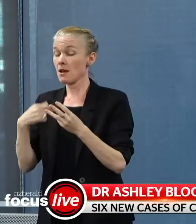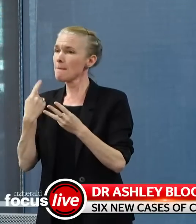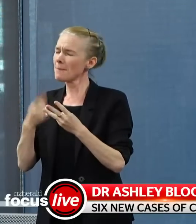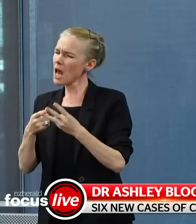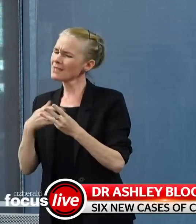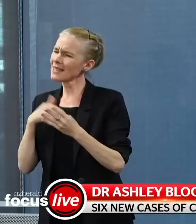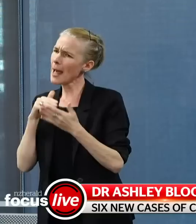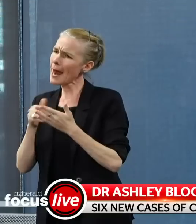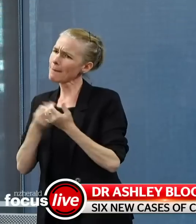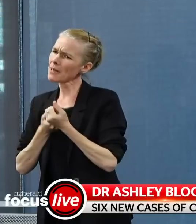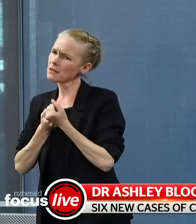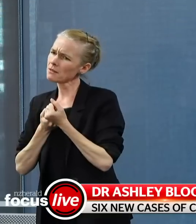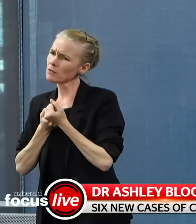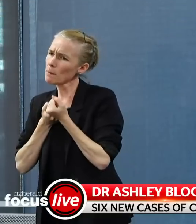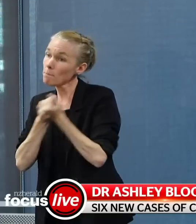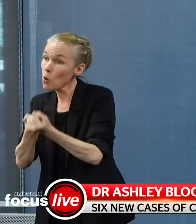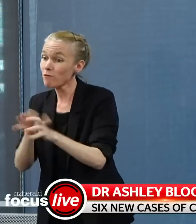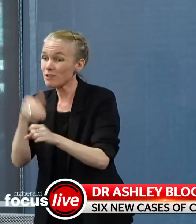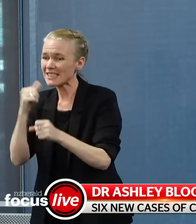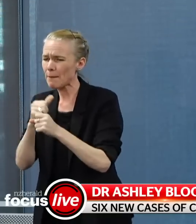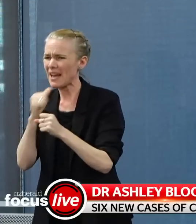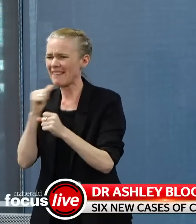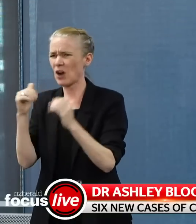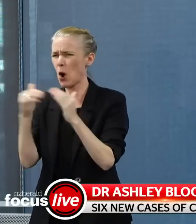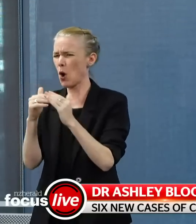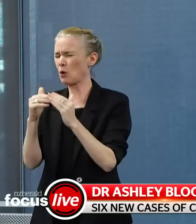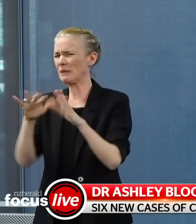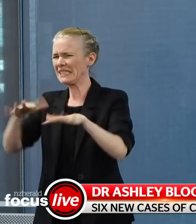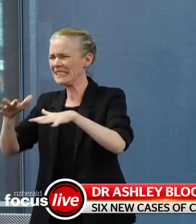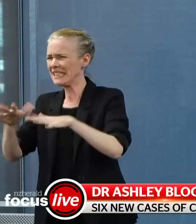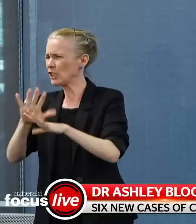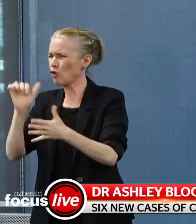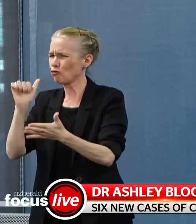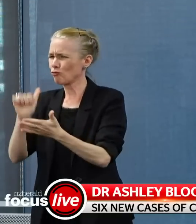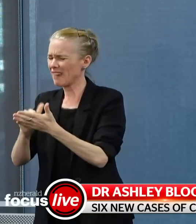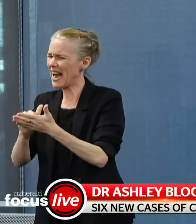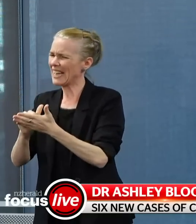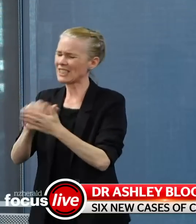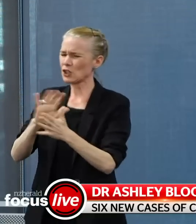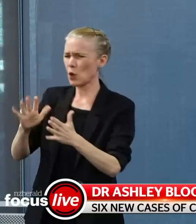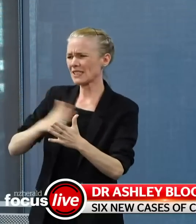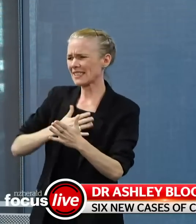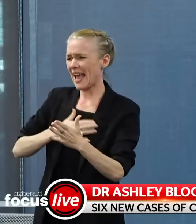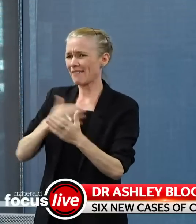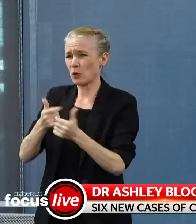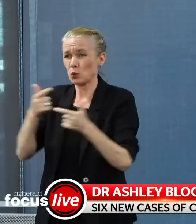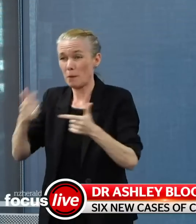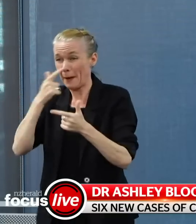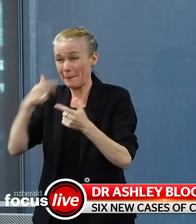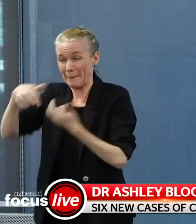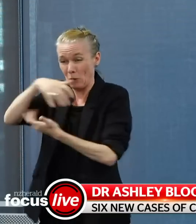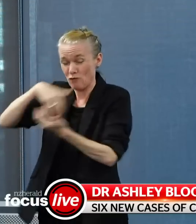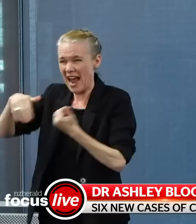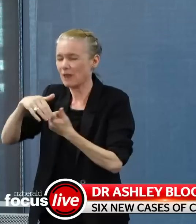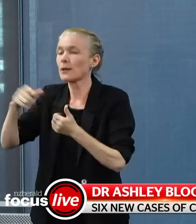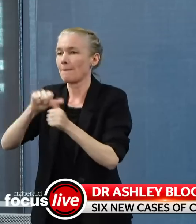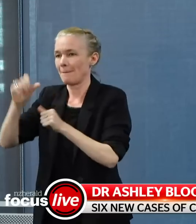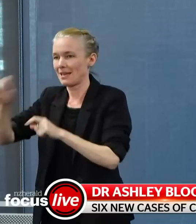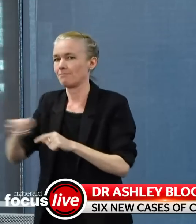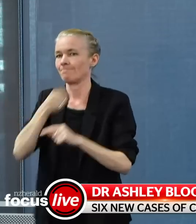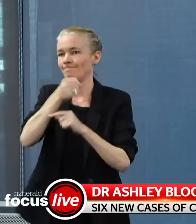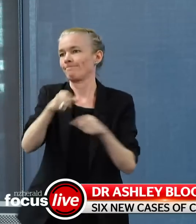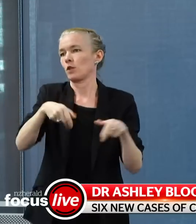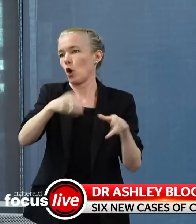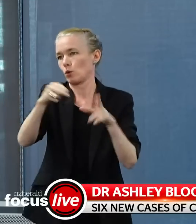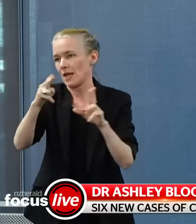isolation facilities, or the quarantine facility in Auckland, and of course the rapid isolation contact tracing. Outside the context